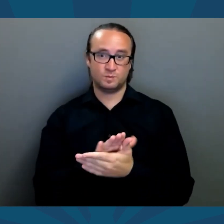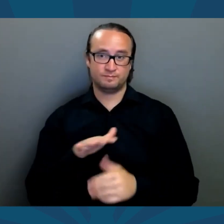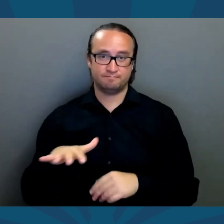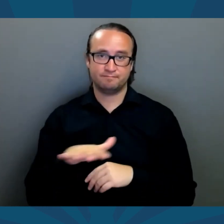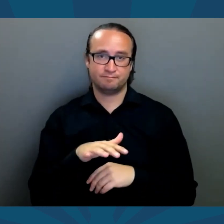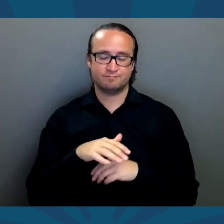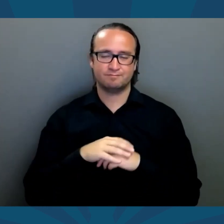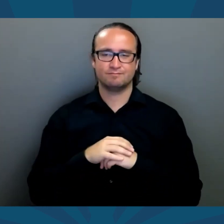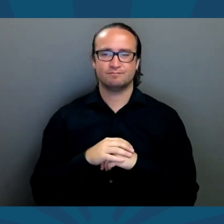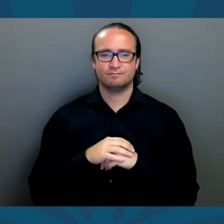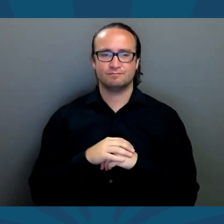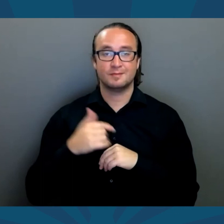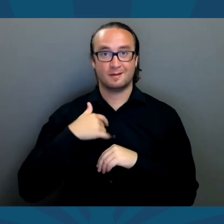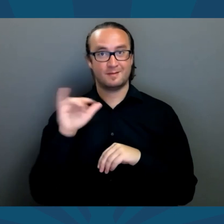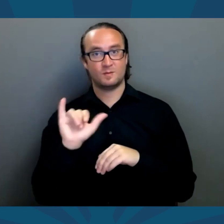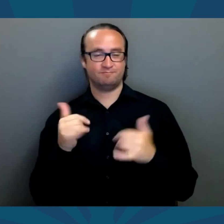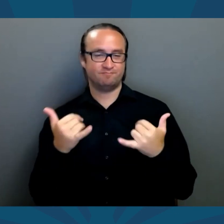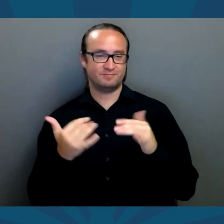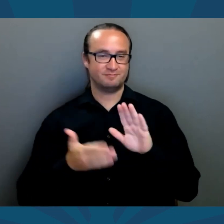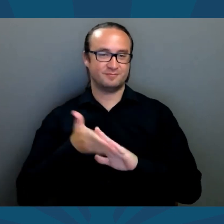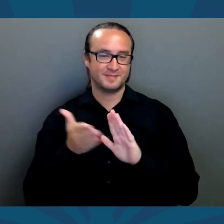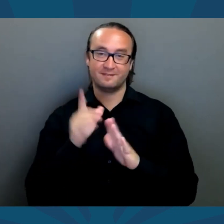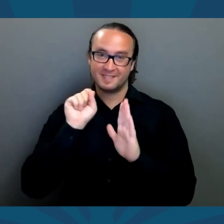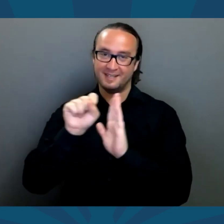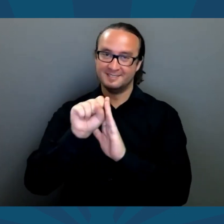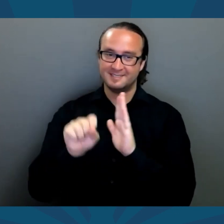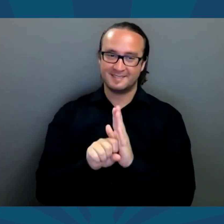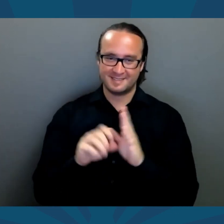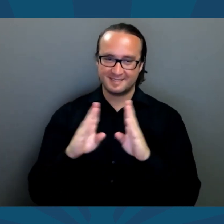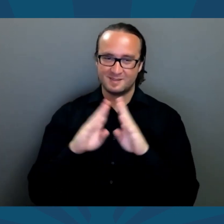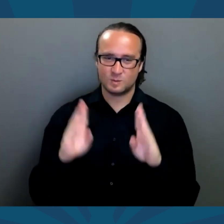I am running for state house to fight for a better Arizona.